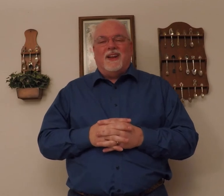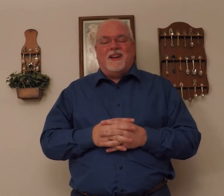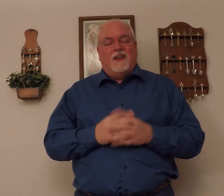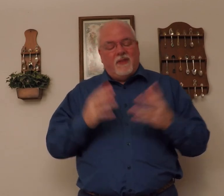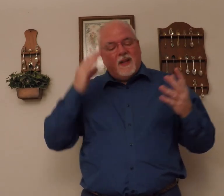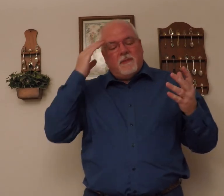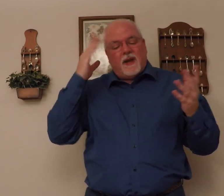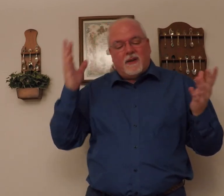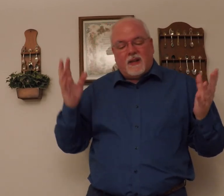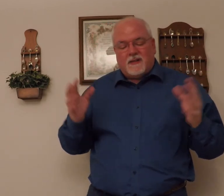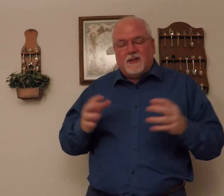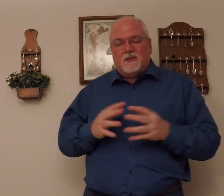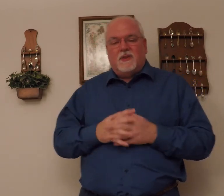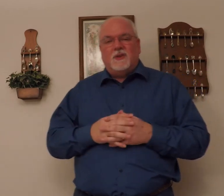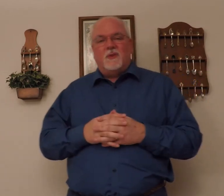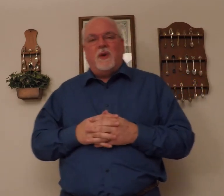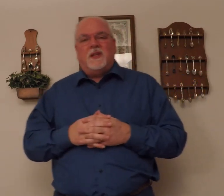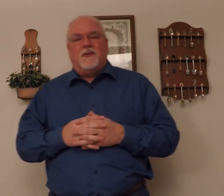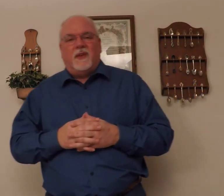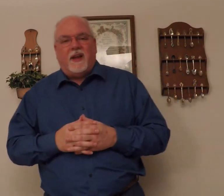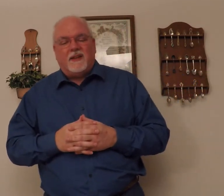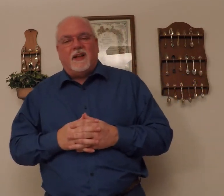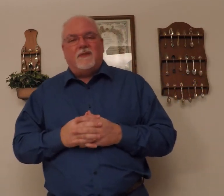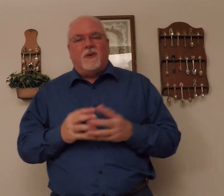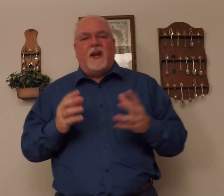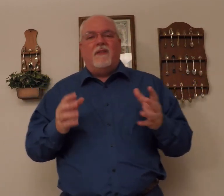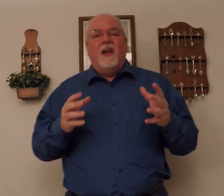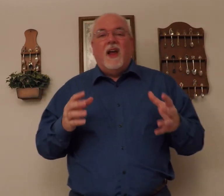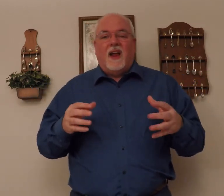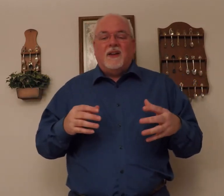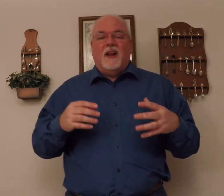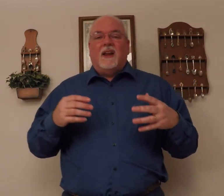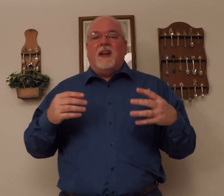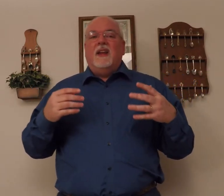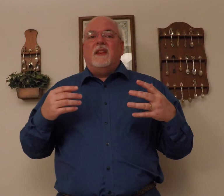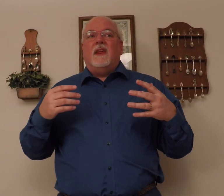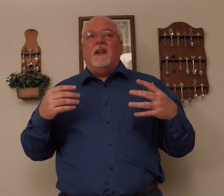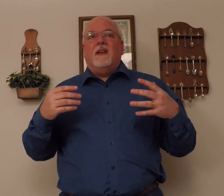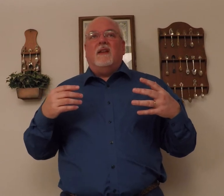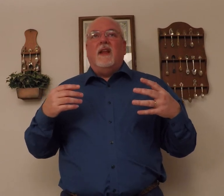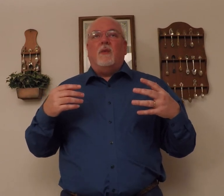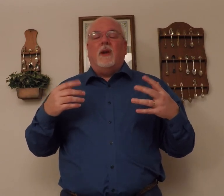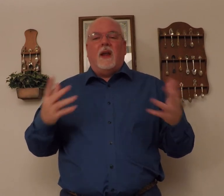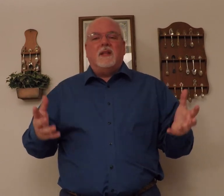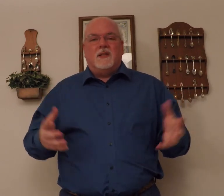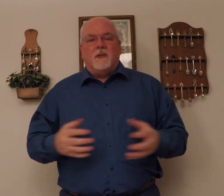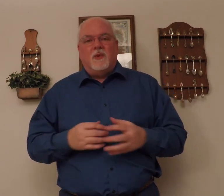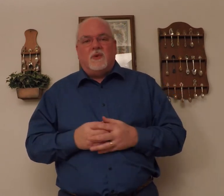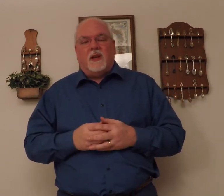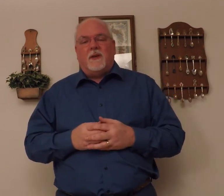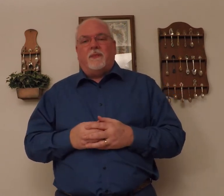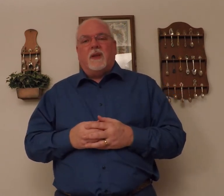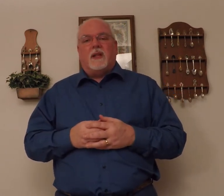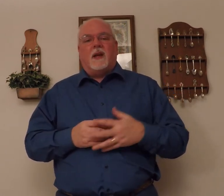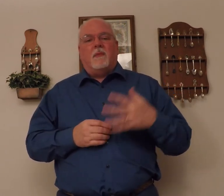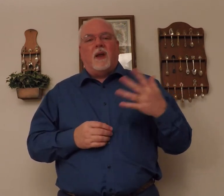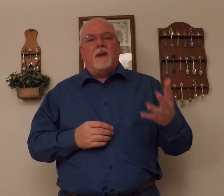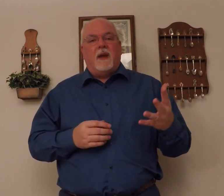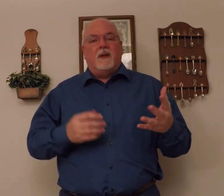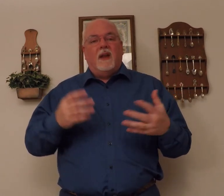And if you think about it, there's a reason for that. That don't have anything that relates to music. Like a blind man